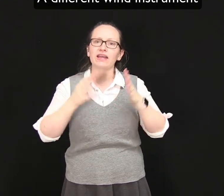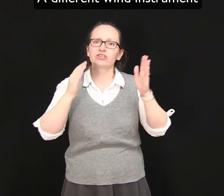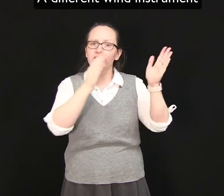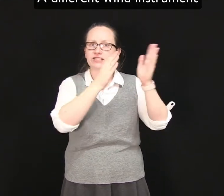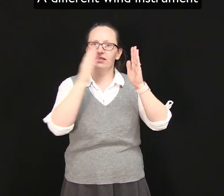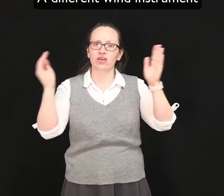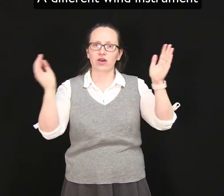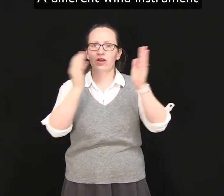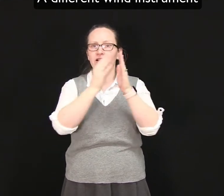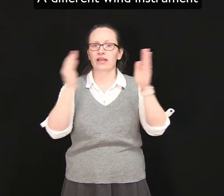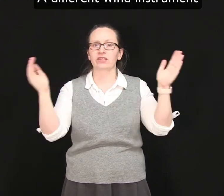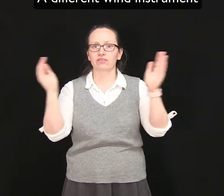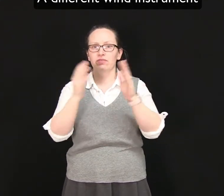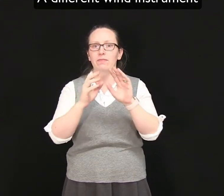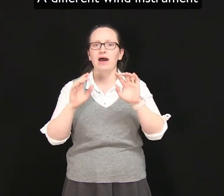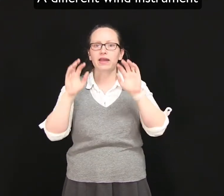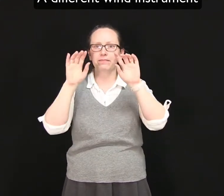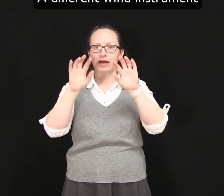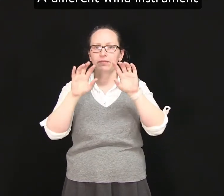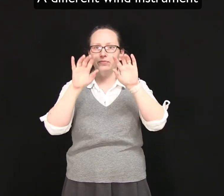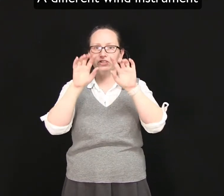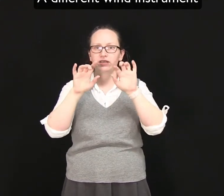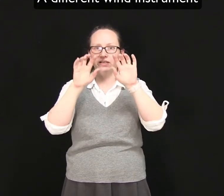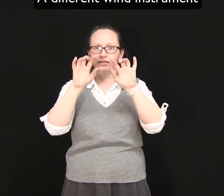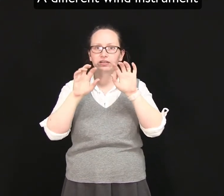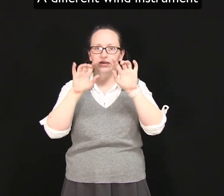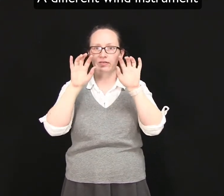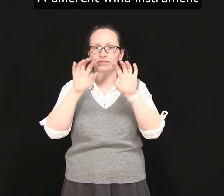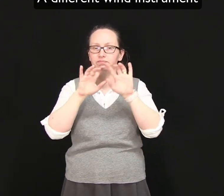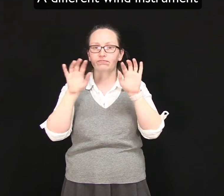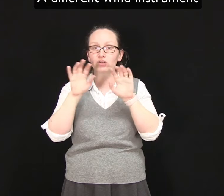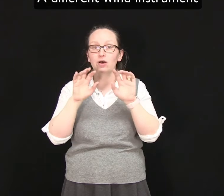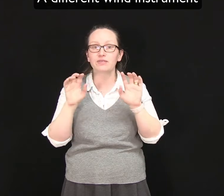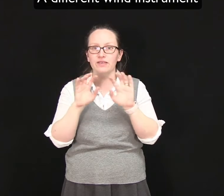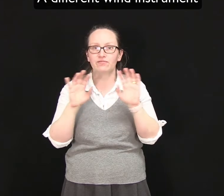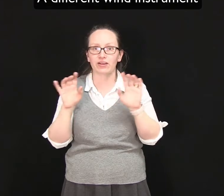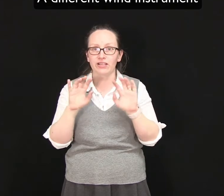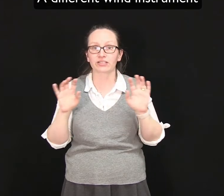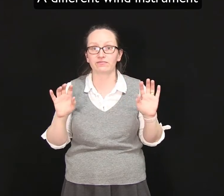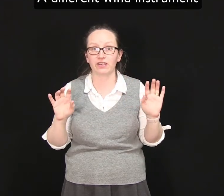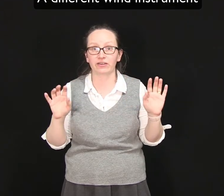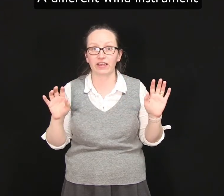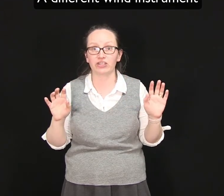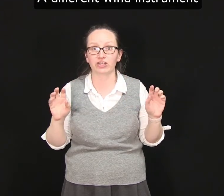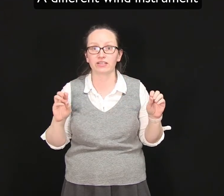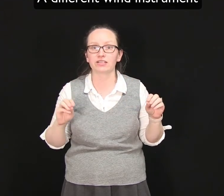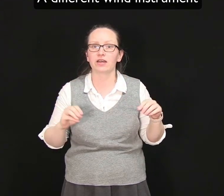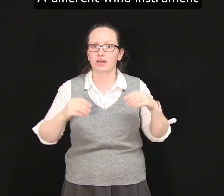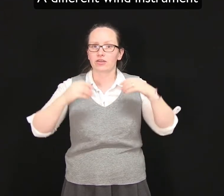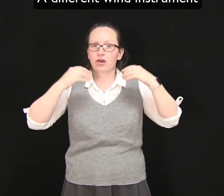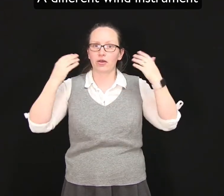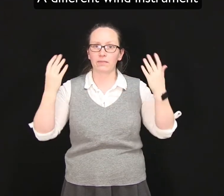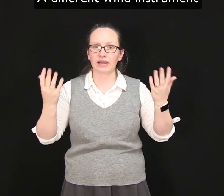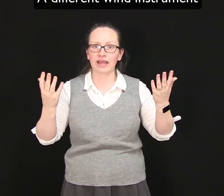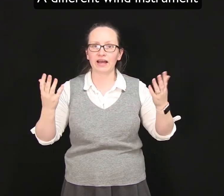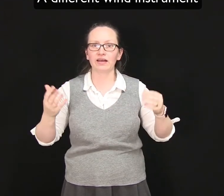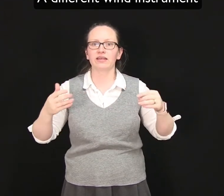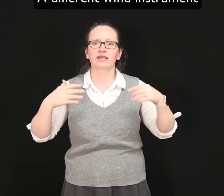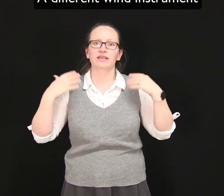adjusting the length of the pipe by pushing the knobs in various configurations the player can